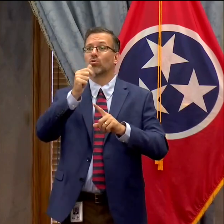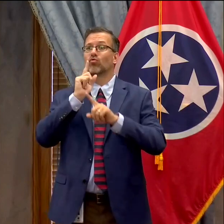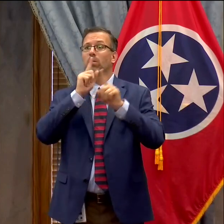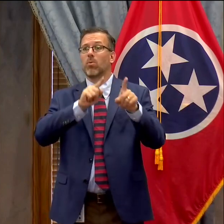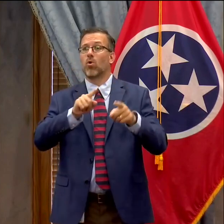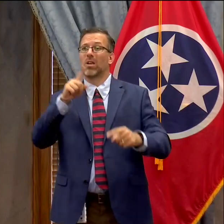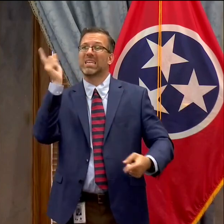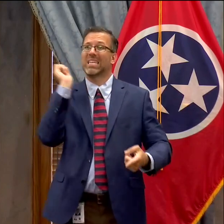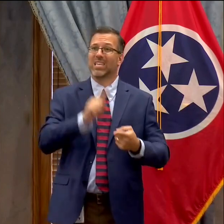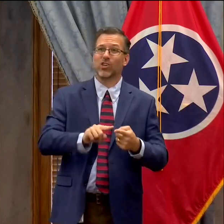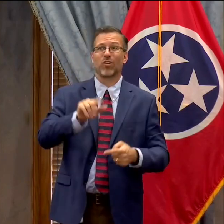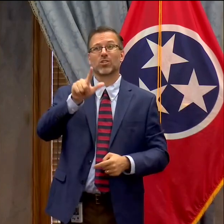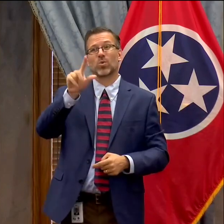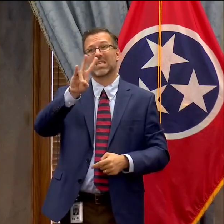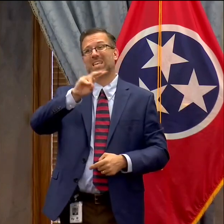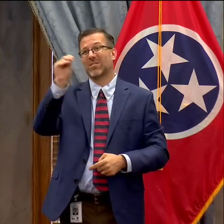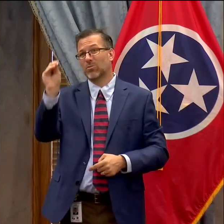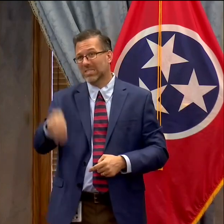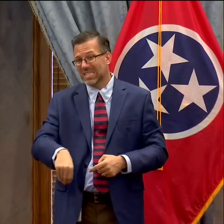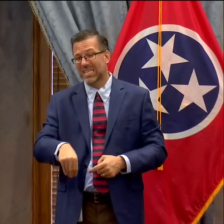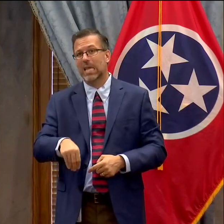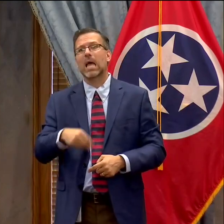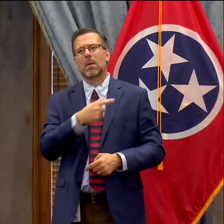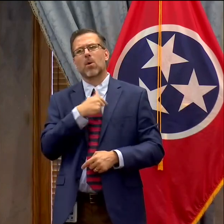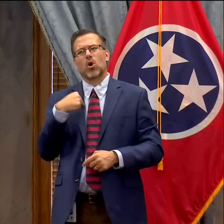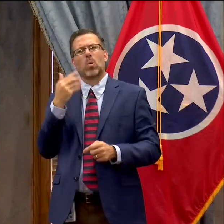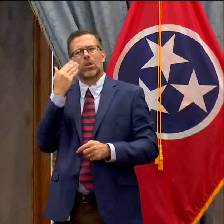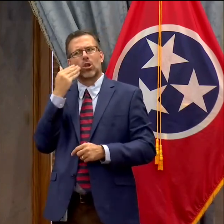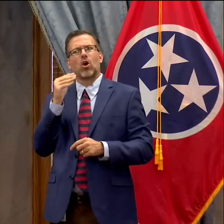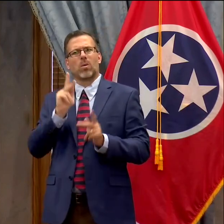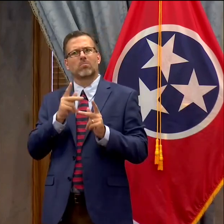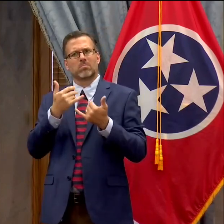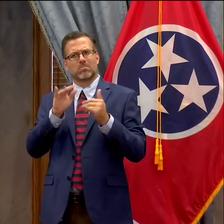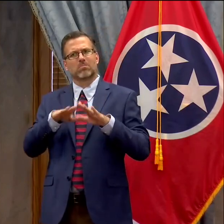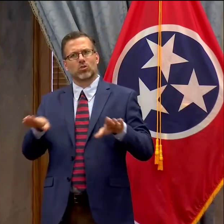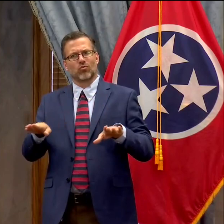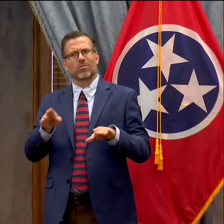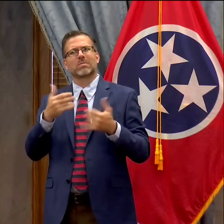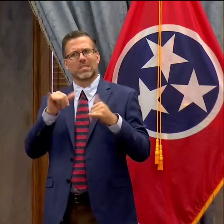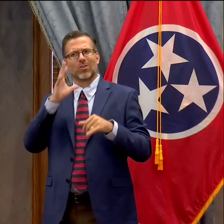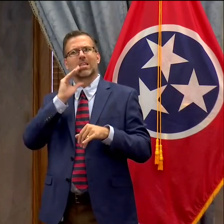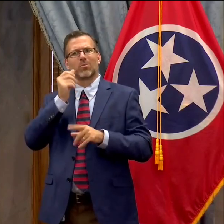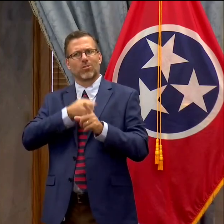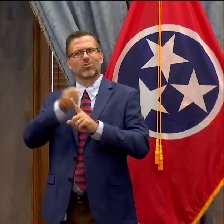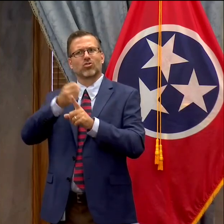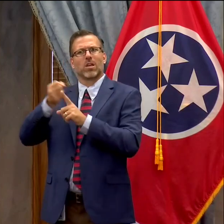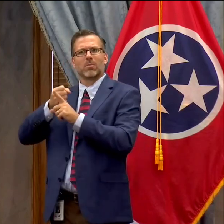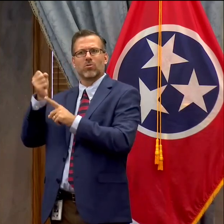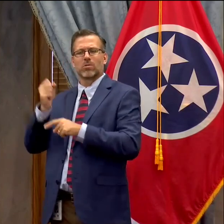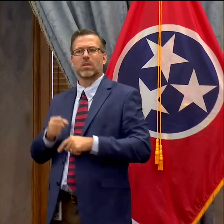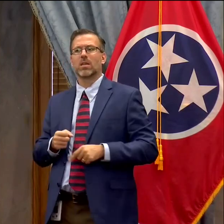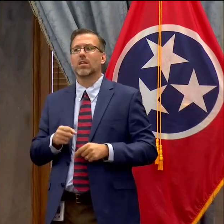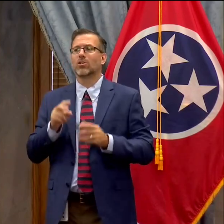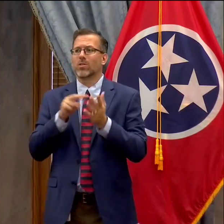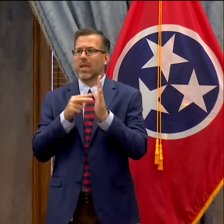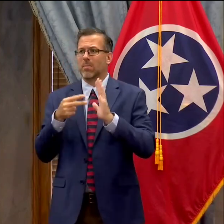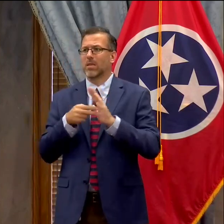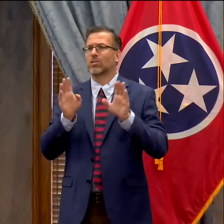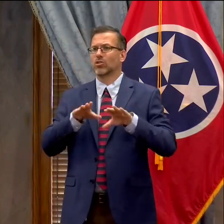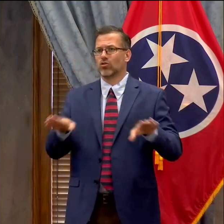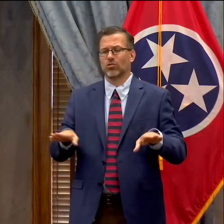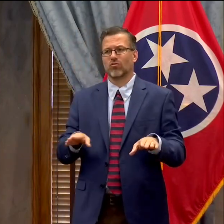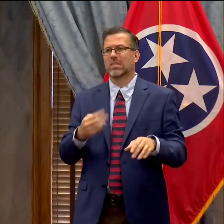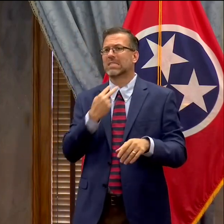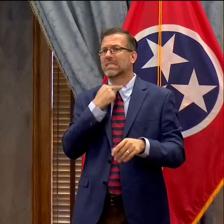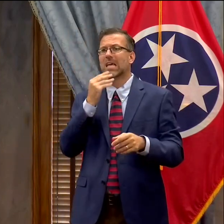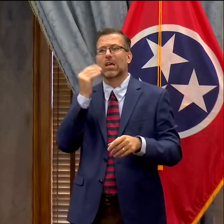percent since schools have been out and we know that child abuse that means children are likely being harmed at home.